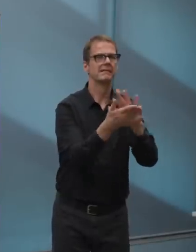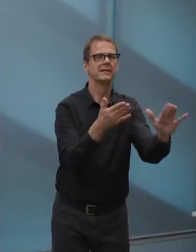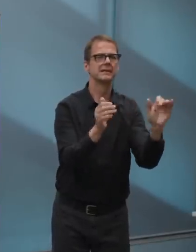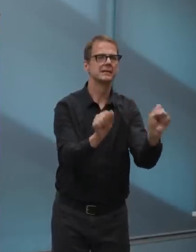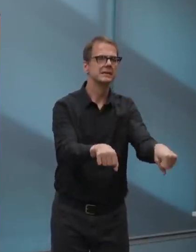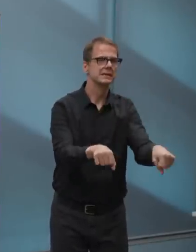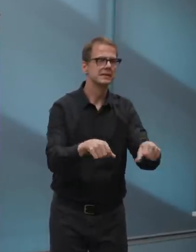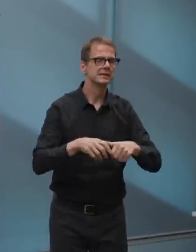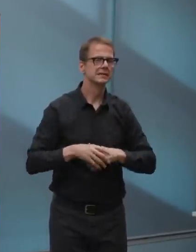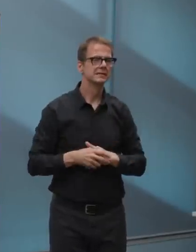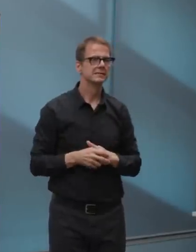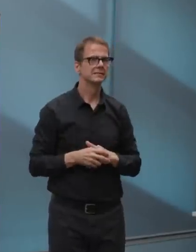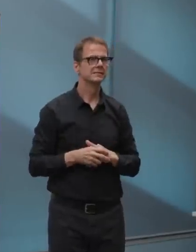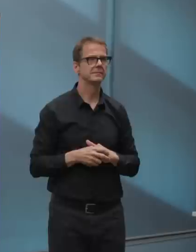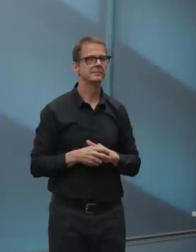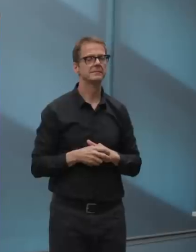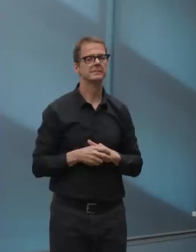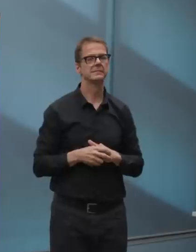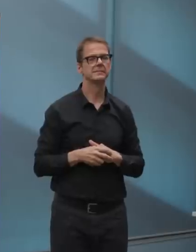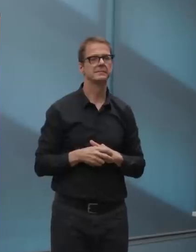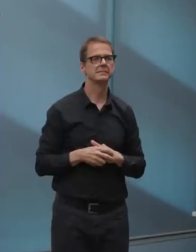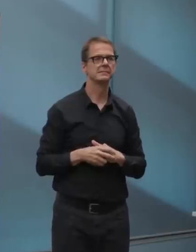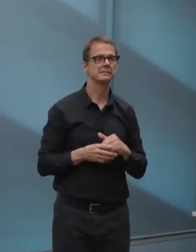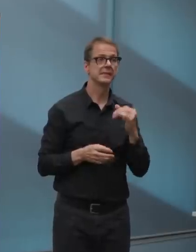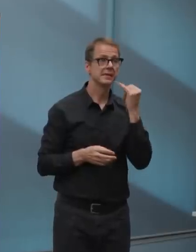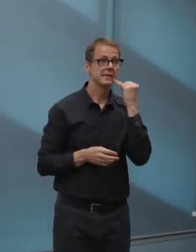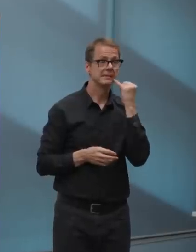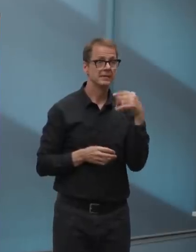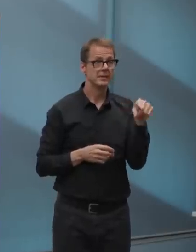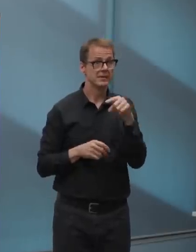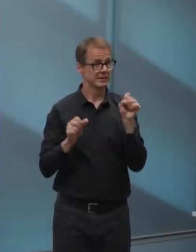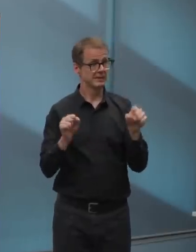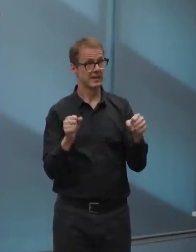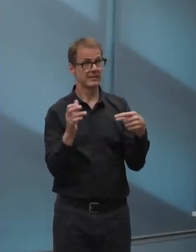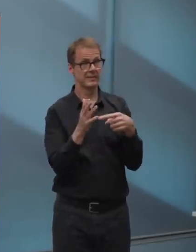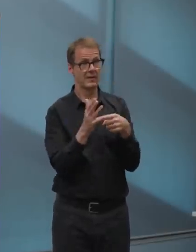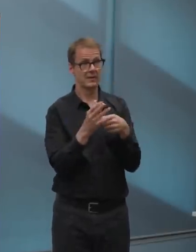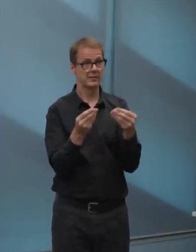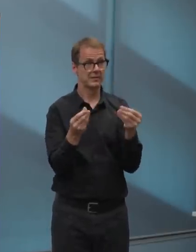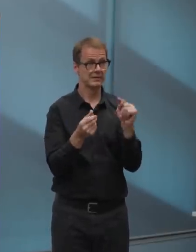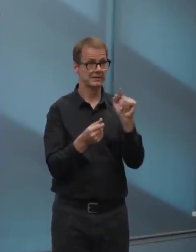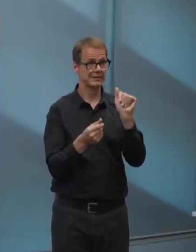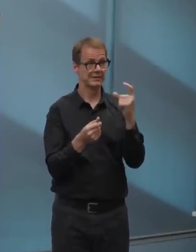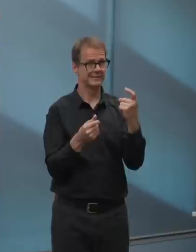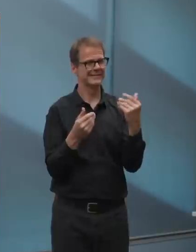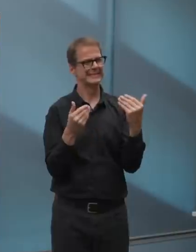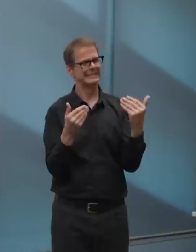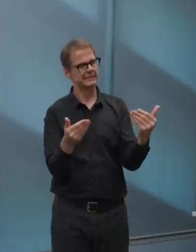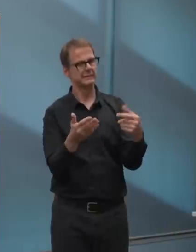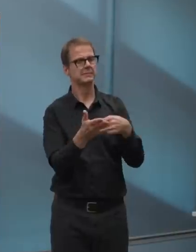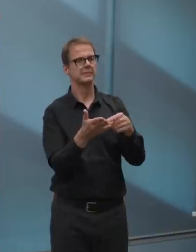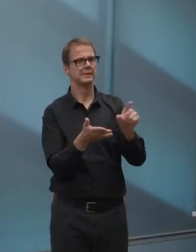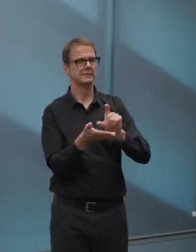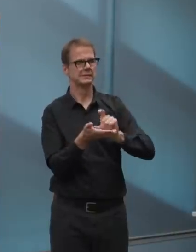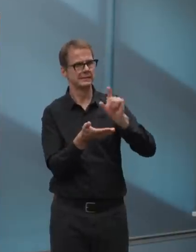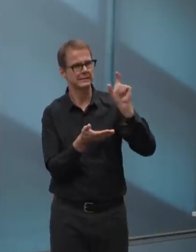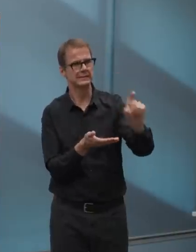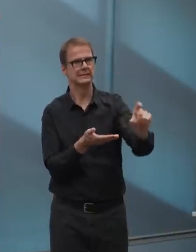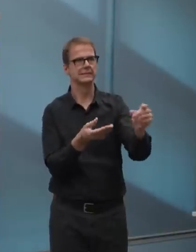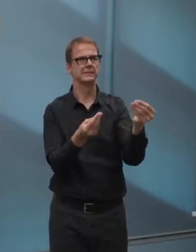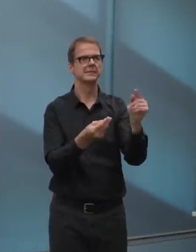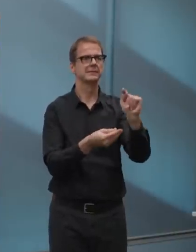your neighbors safe. Again, I want to thank Edmontonians for their resilience and ongoing support of each other and their efforts to